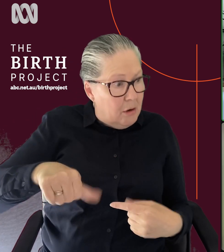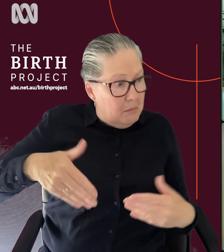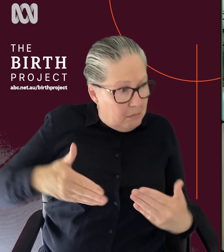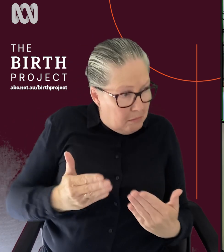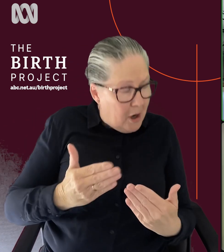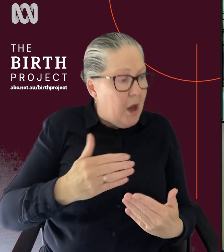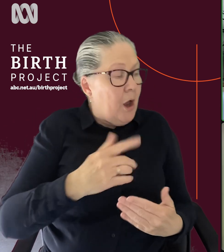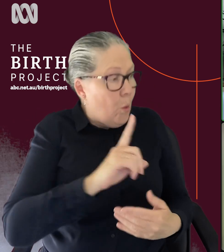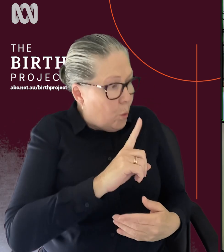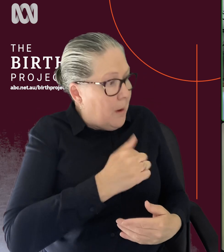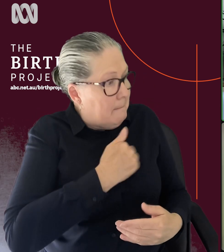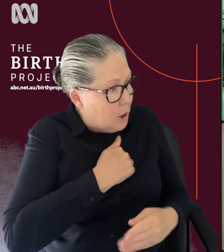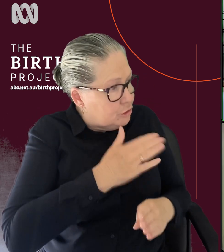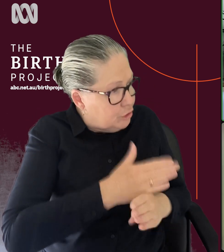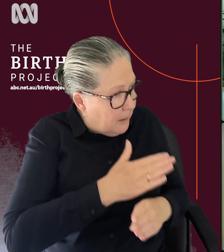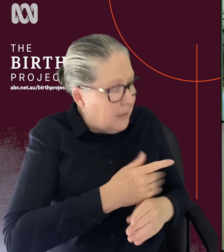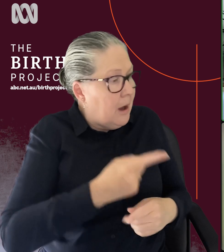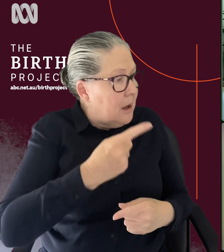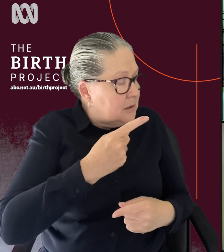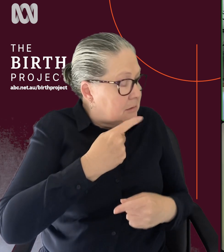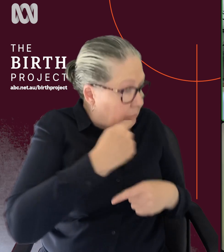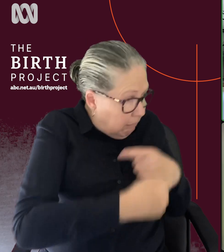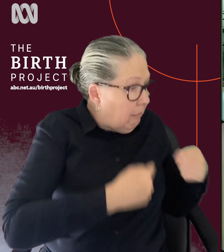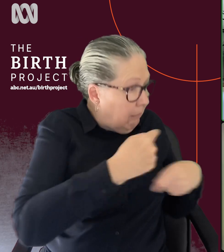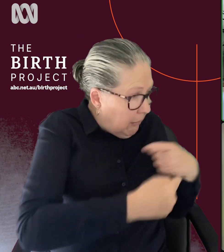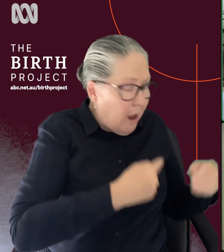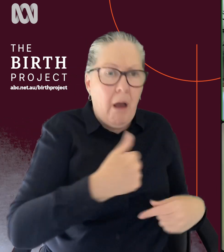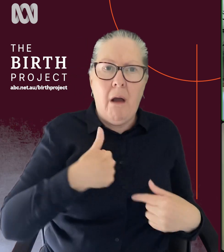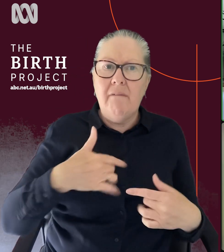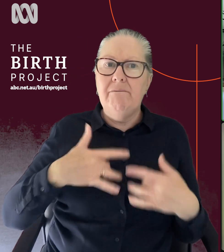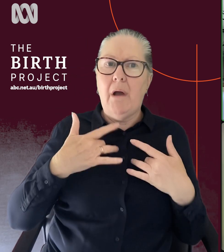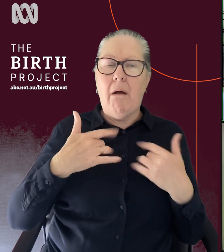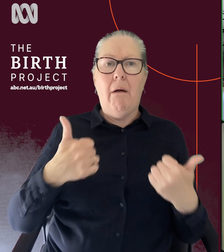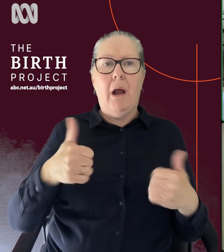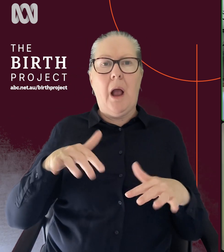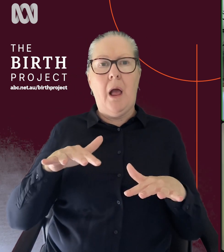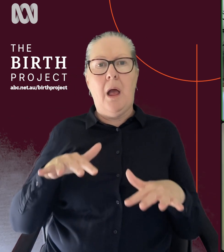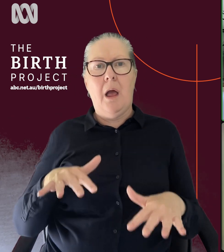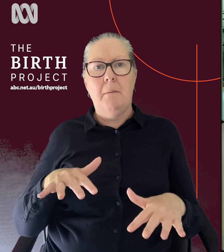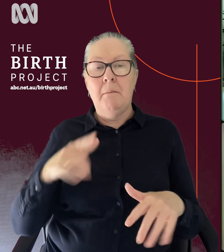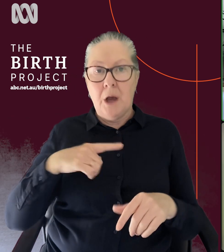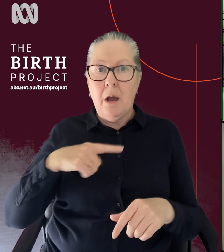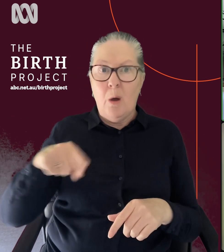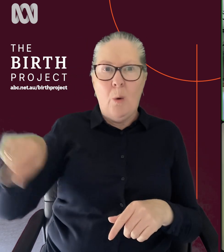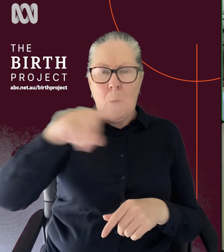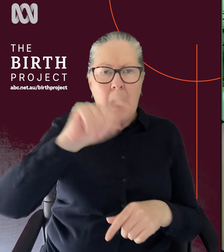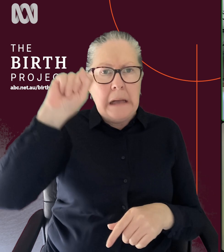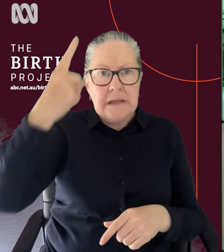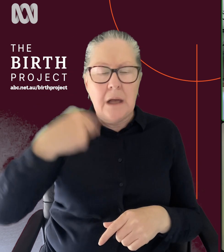you know, my role during the procedure. And it made me feel really calm that everyone had taken on board the fact that I wasn't going to see what they were